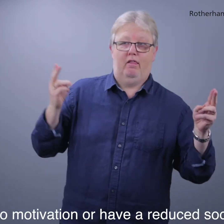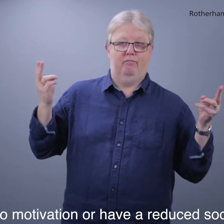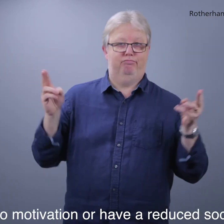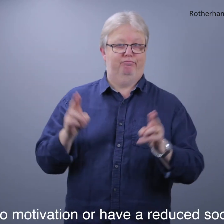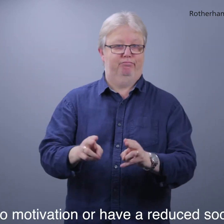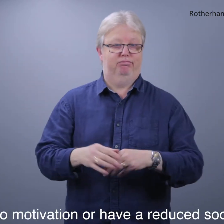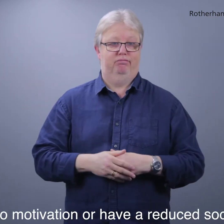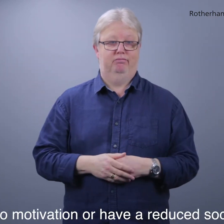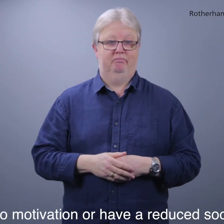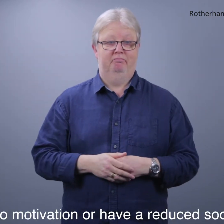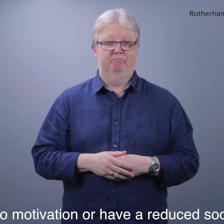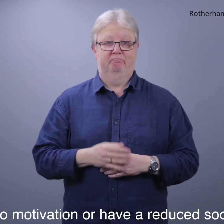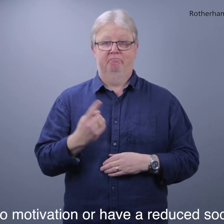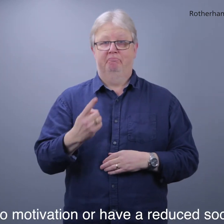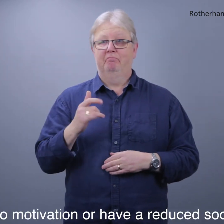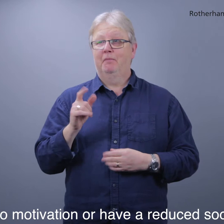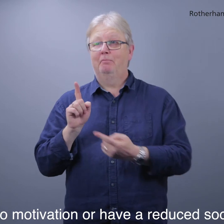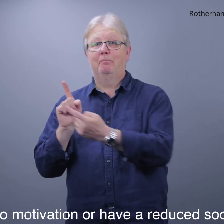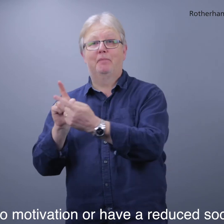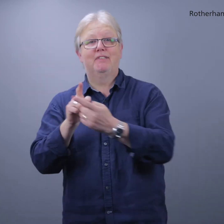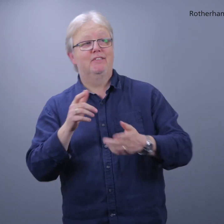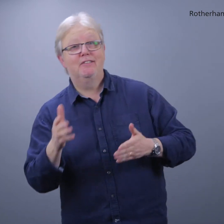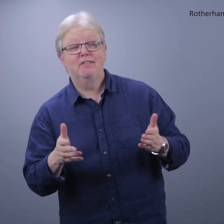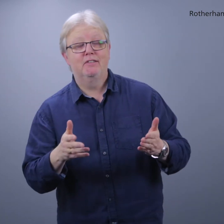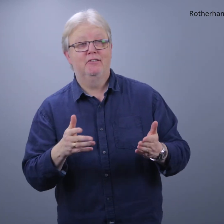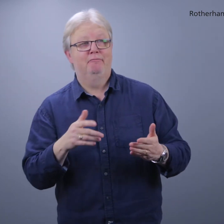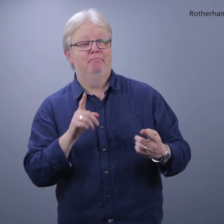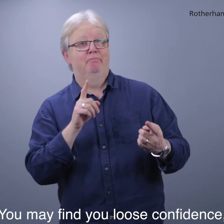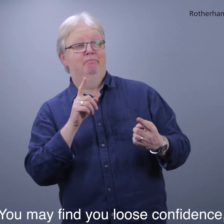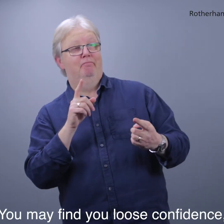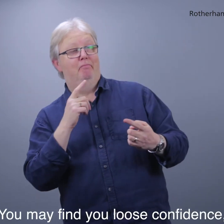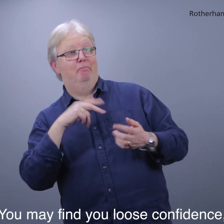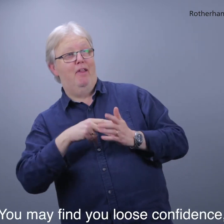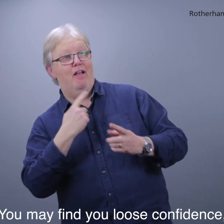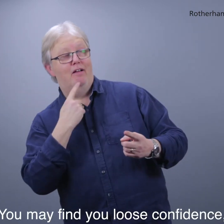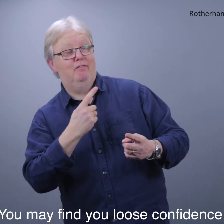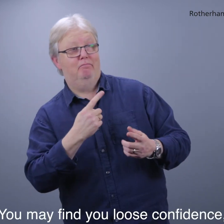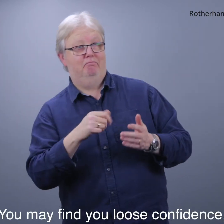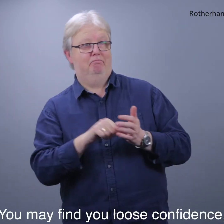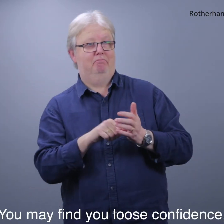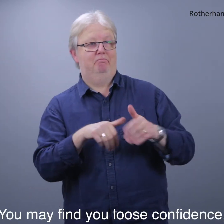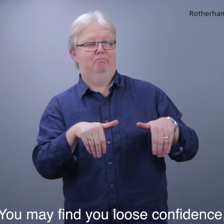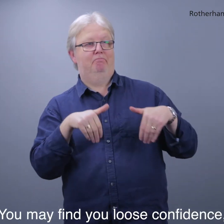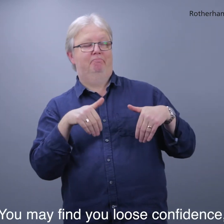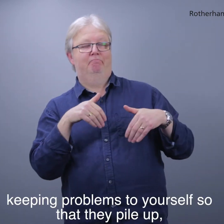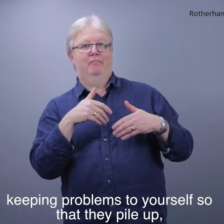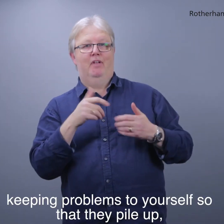motivation, or have a reduced social life. You may find you lose confidence, keeping